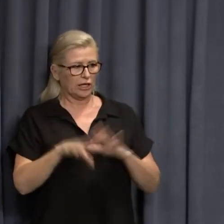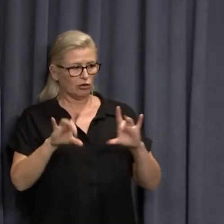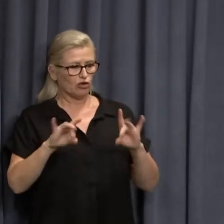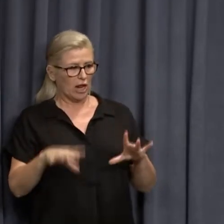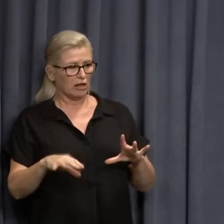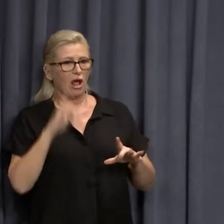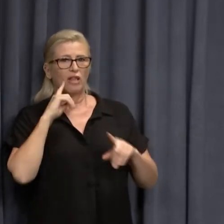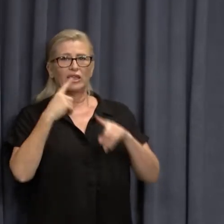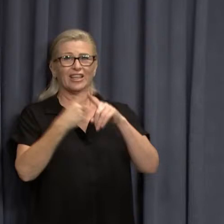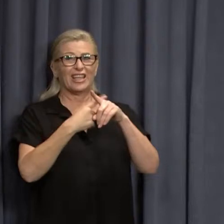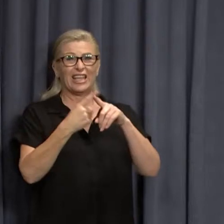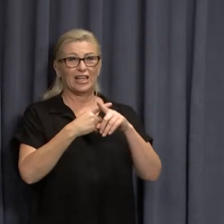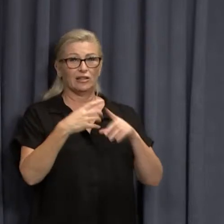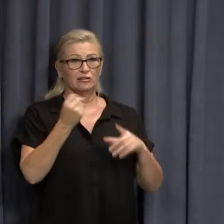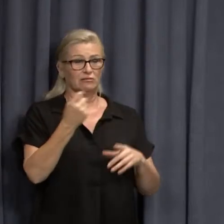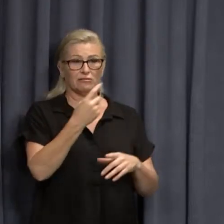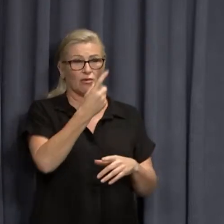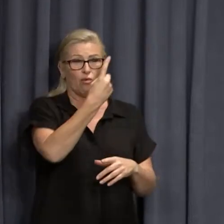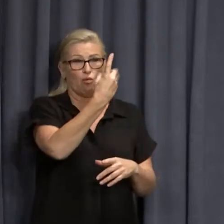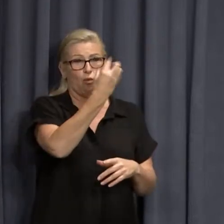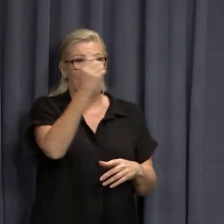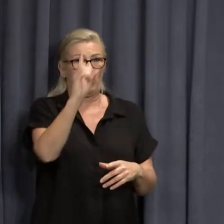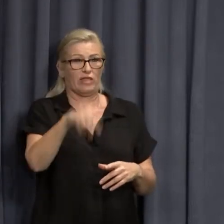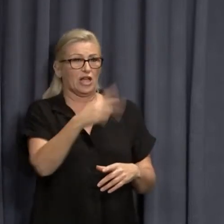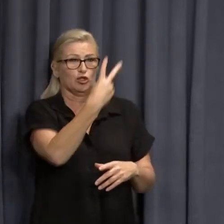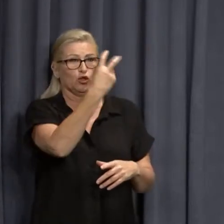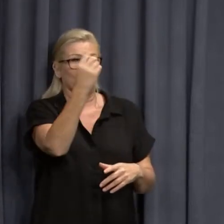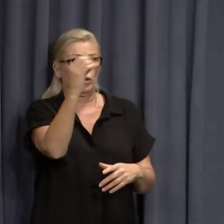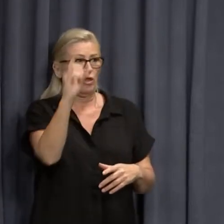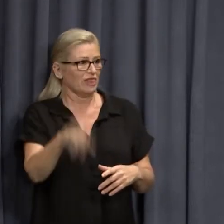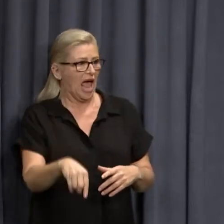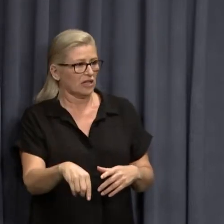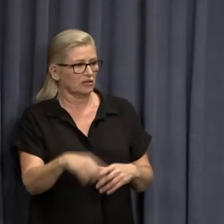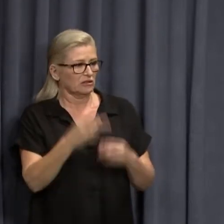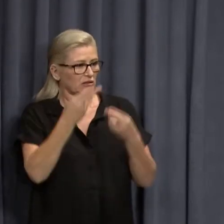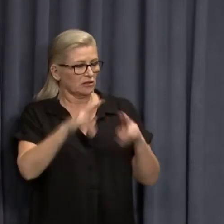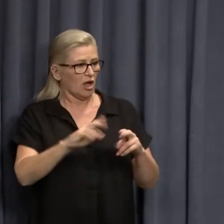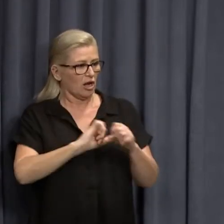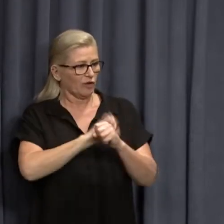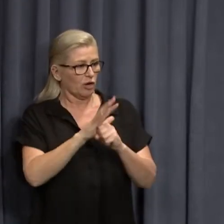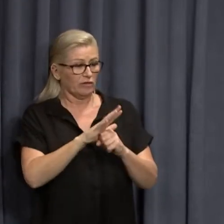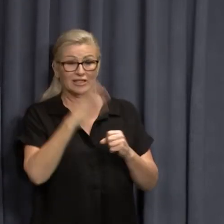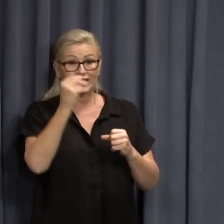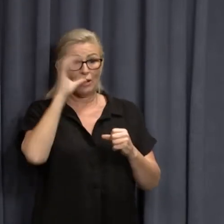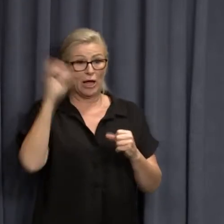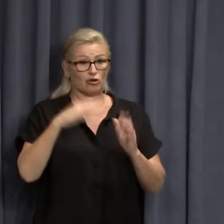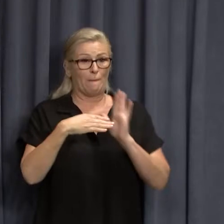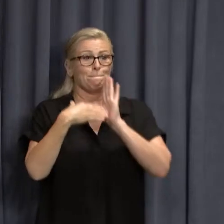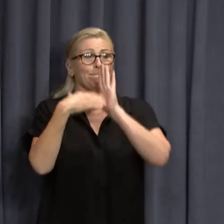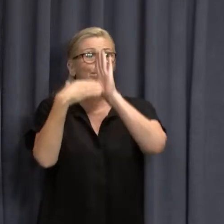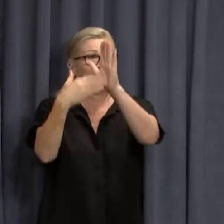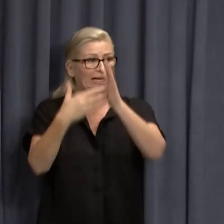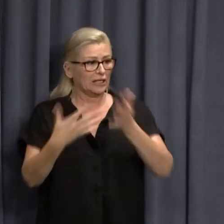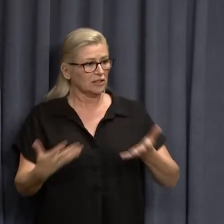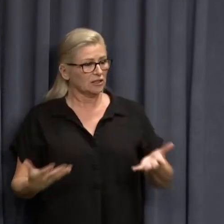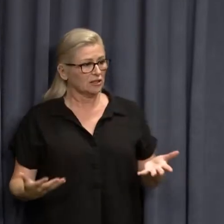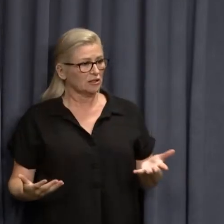In Britain, I think it's in the hundreds of thousands of people have died of COVID. But in some countries, I think it's in the millions. In some parts of